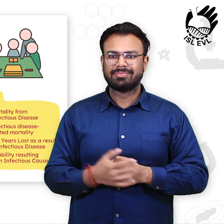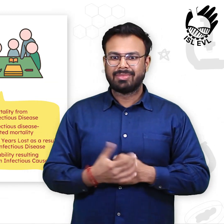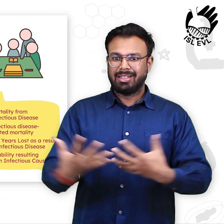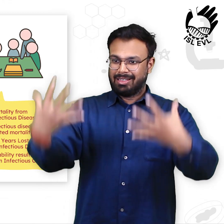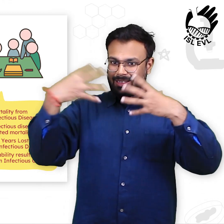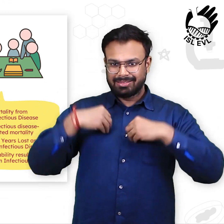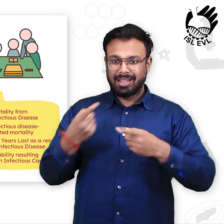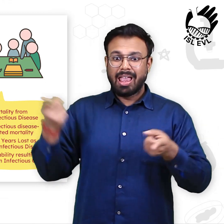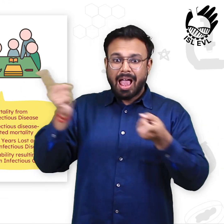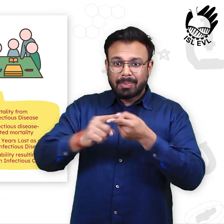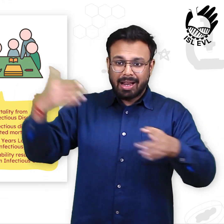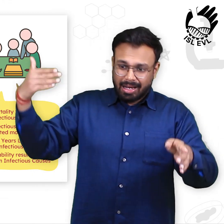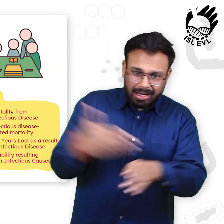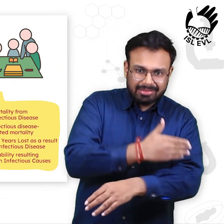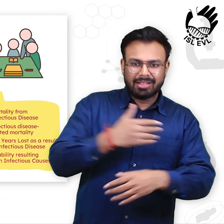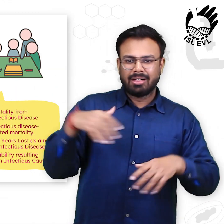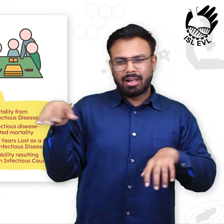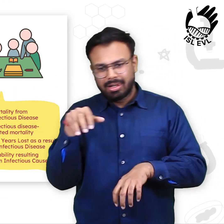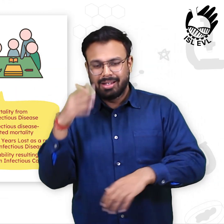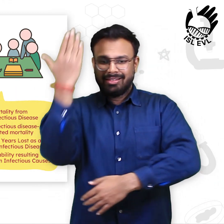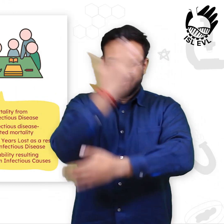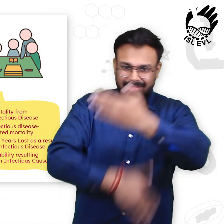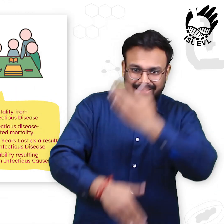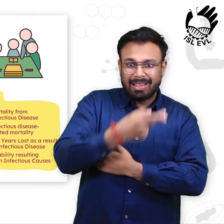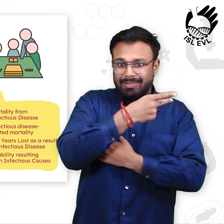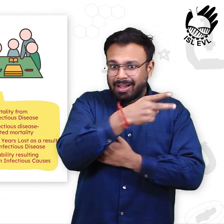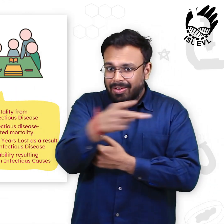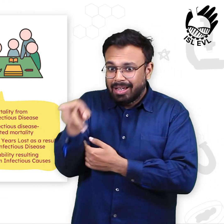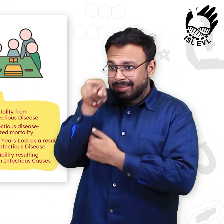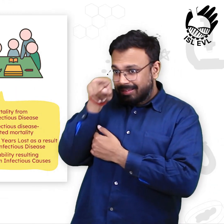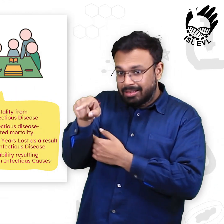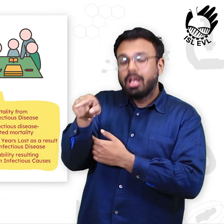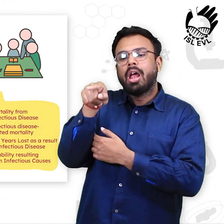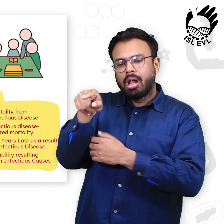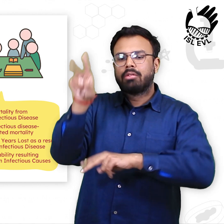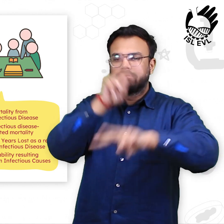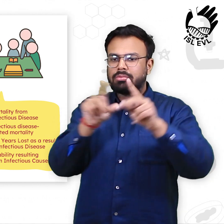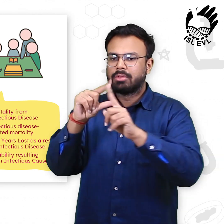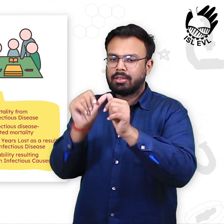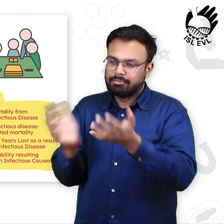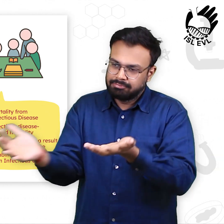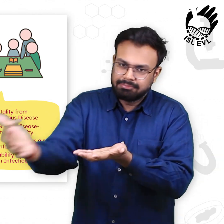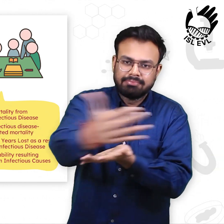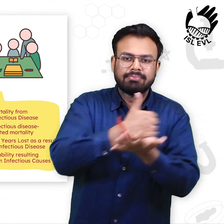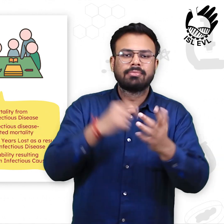Disabilities resulting from infectious causes